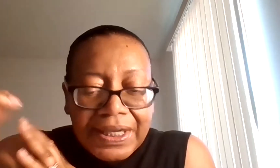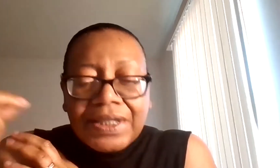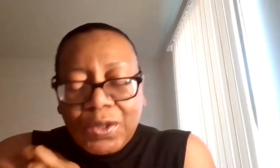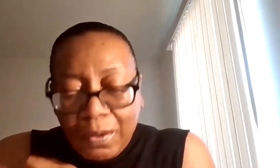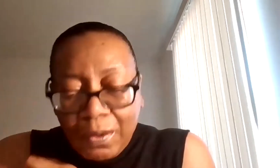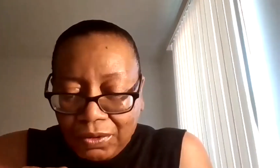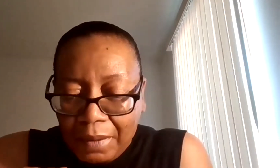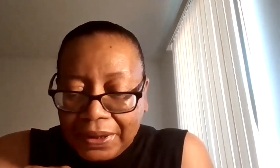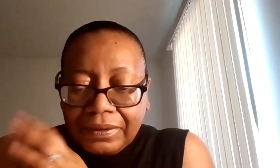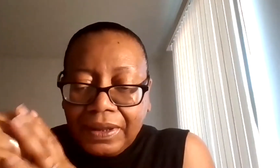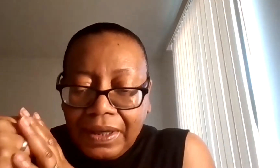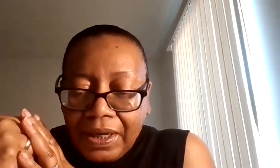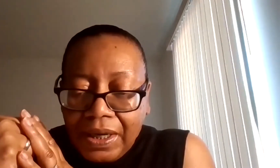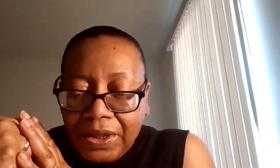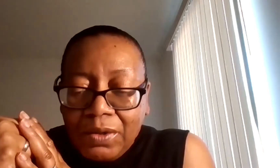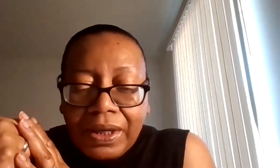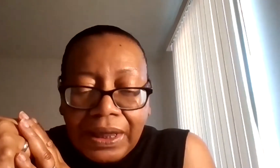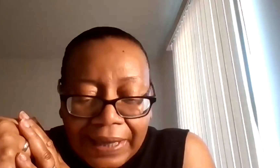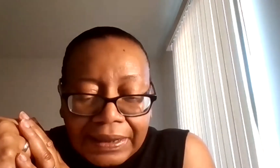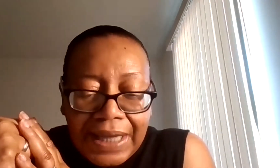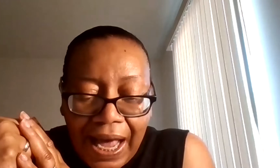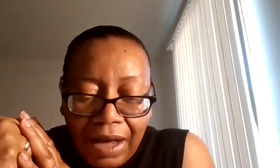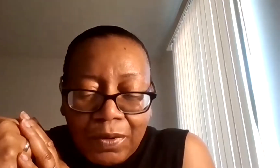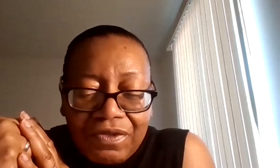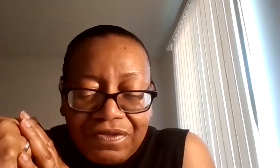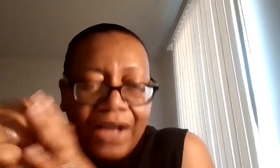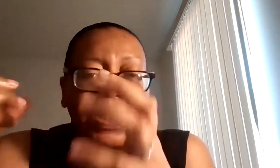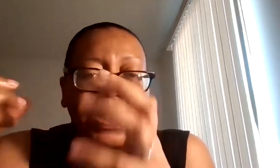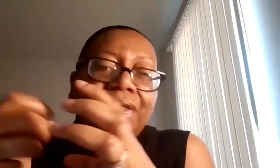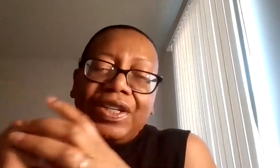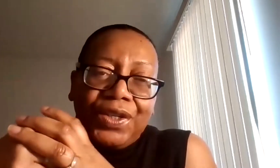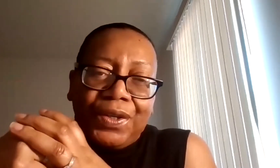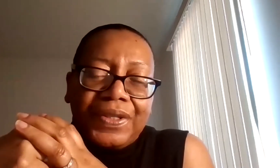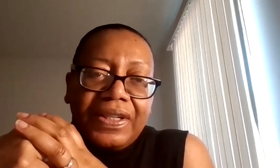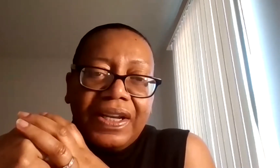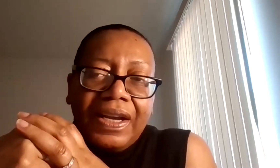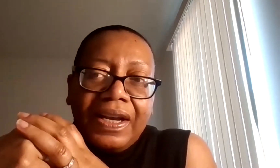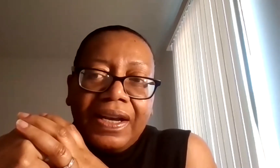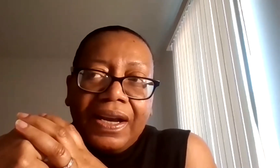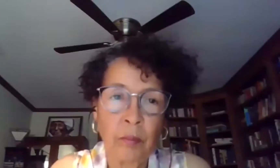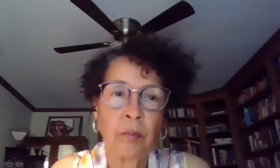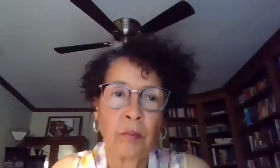including historical trauma, you are likely to have profound health issues.